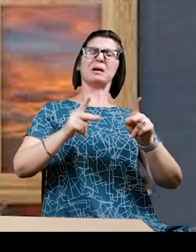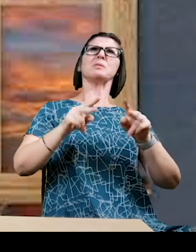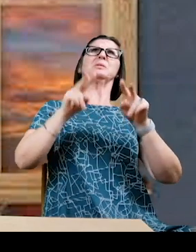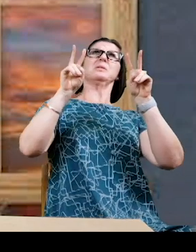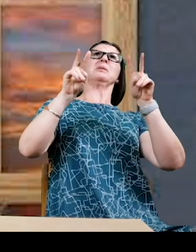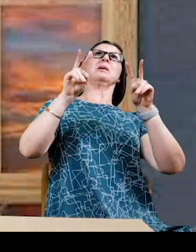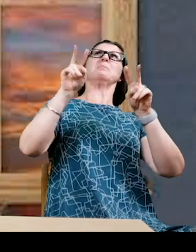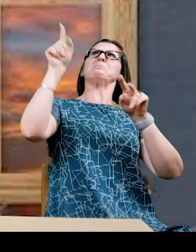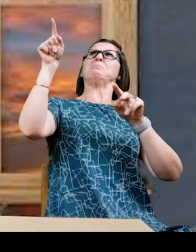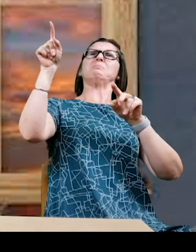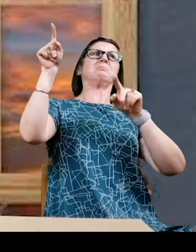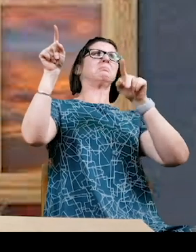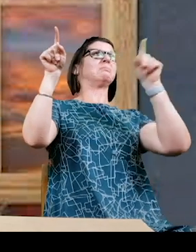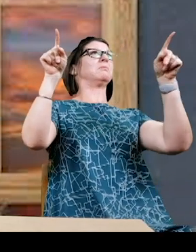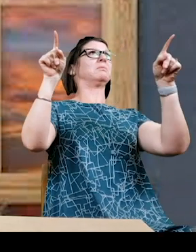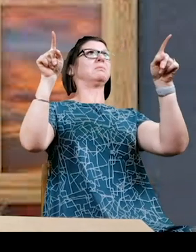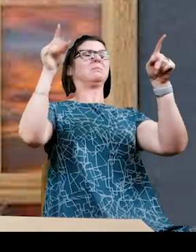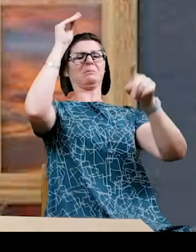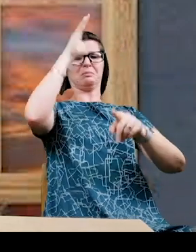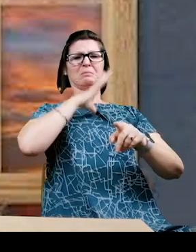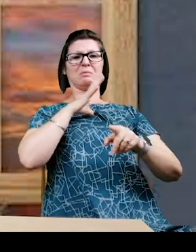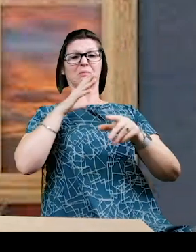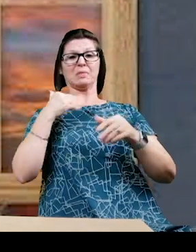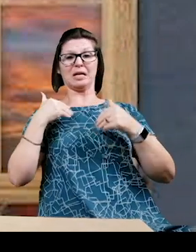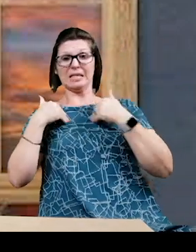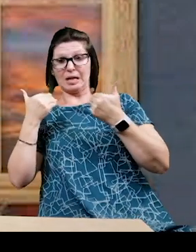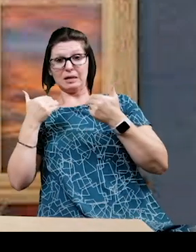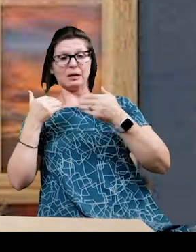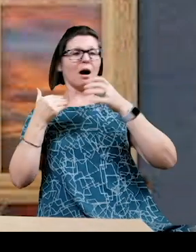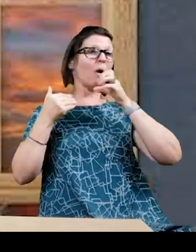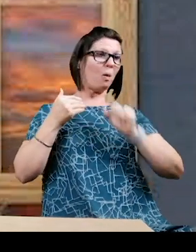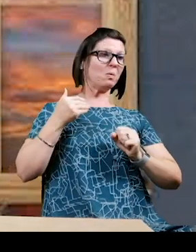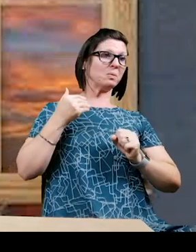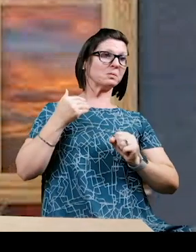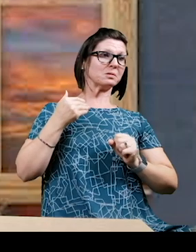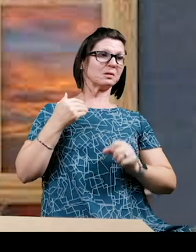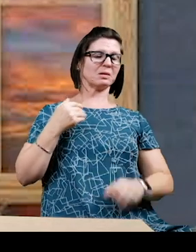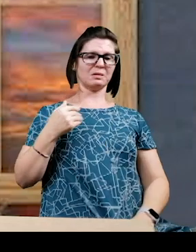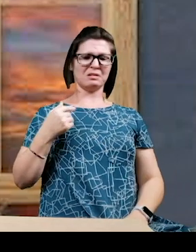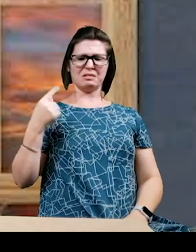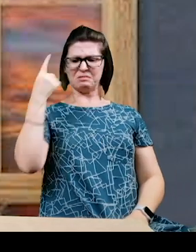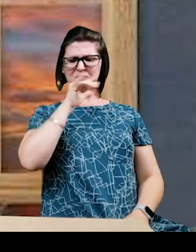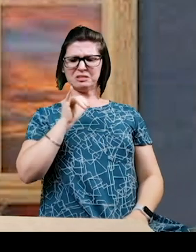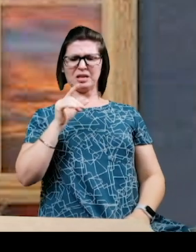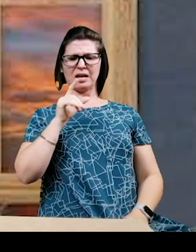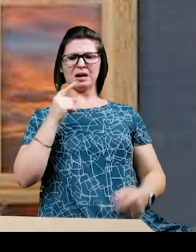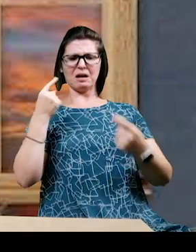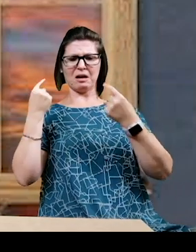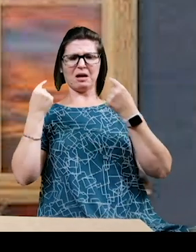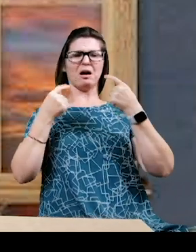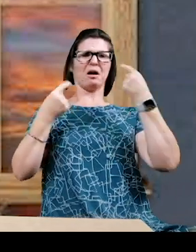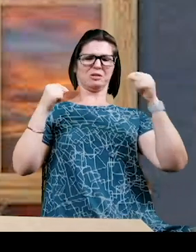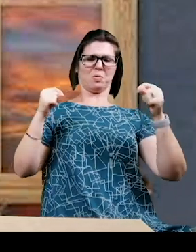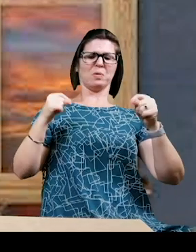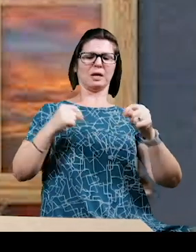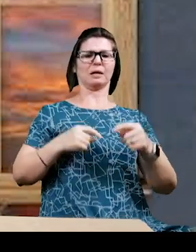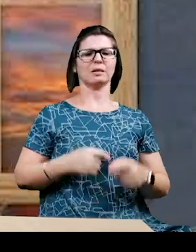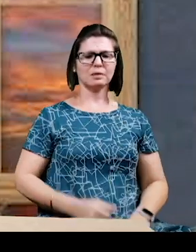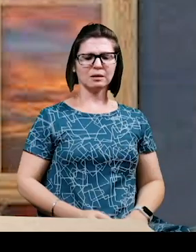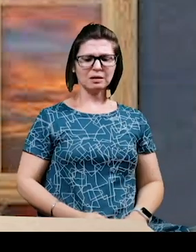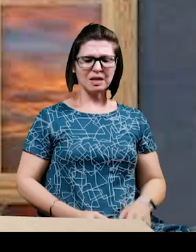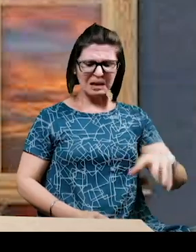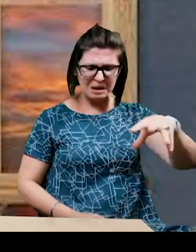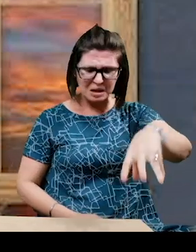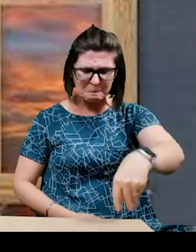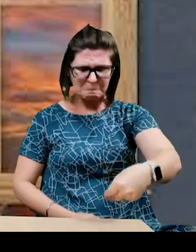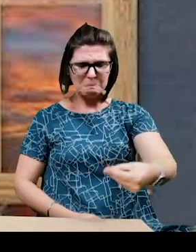was looking up at two men, one young and one old. Looks like some toy, said the grizzled old man. He bent